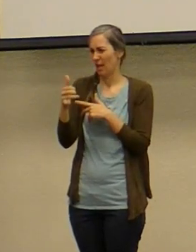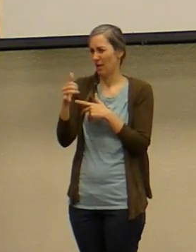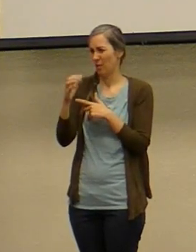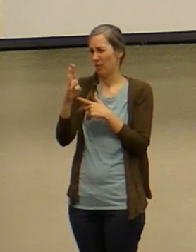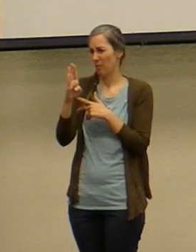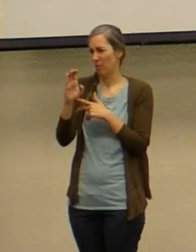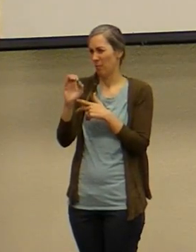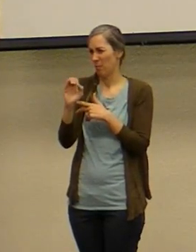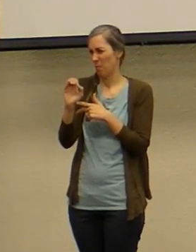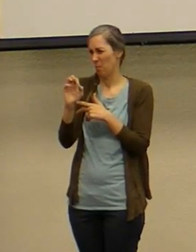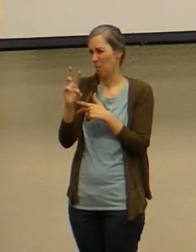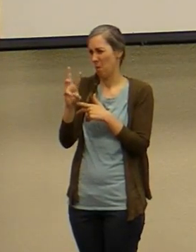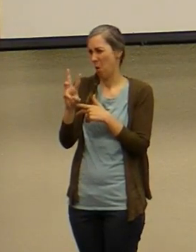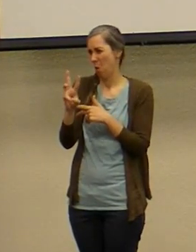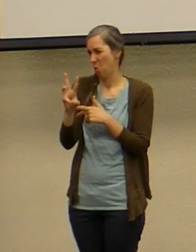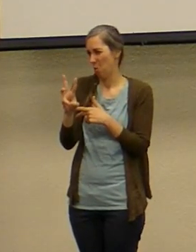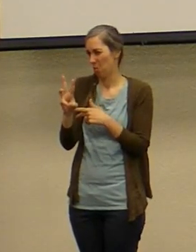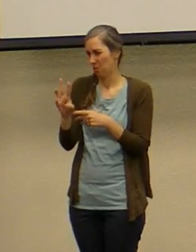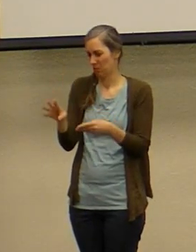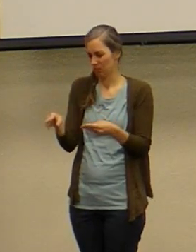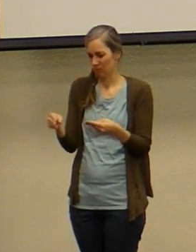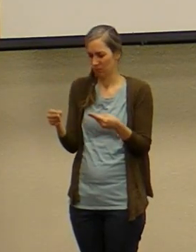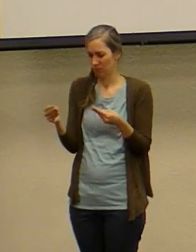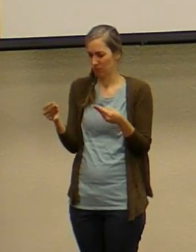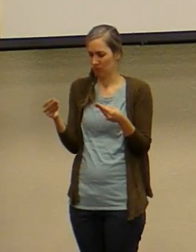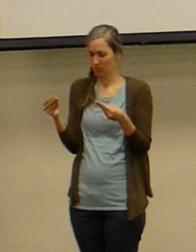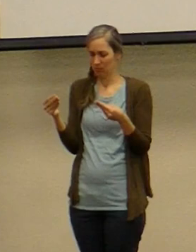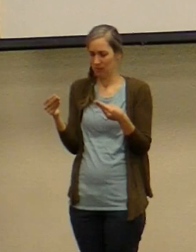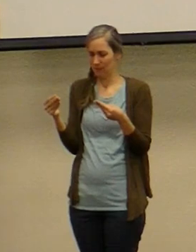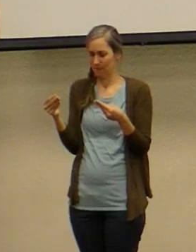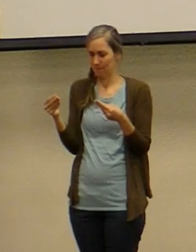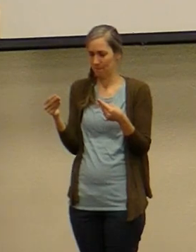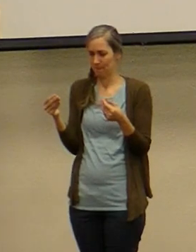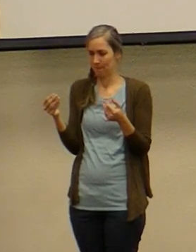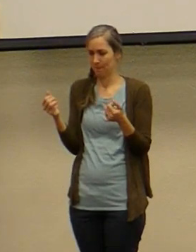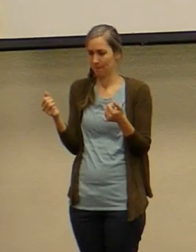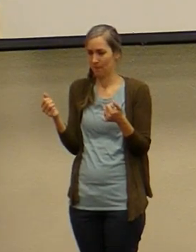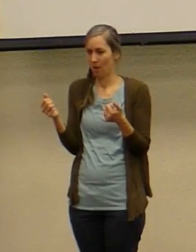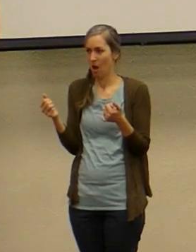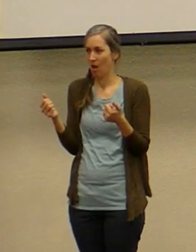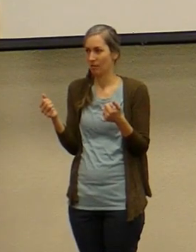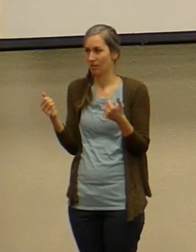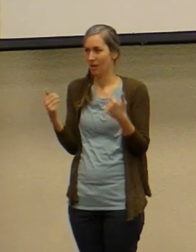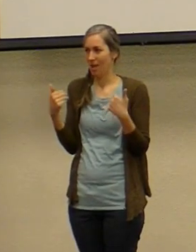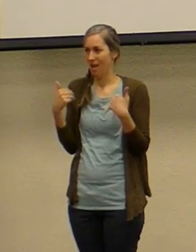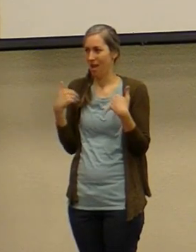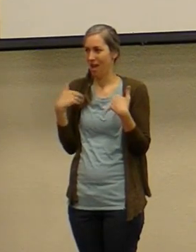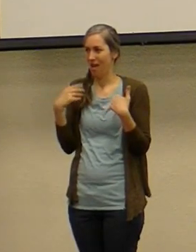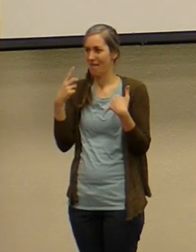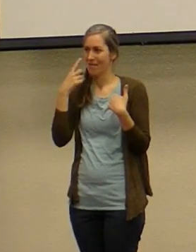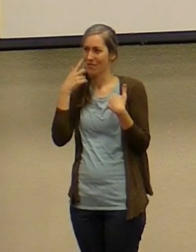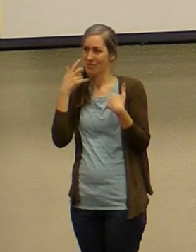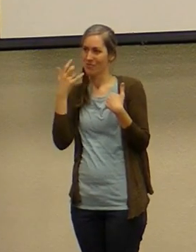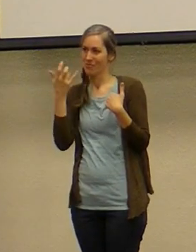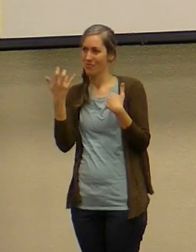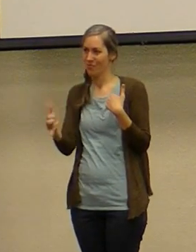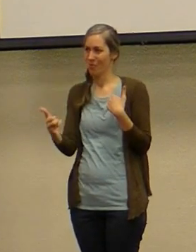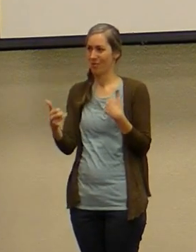what is it you know he brings out a golden retriever a little puppy